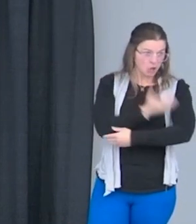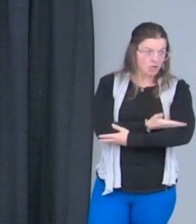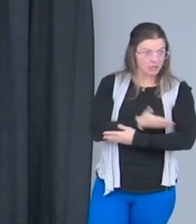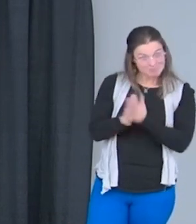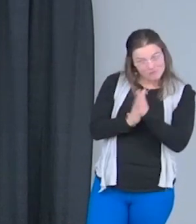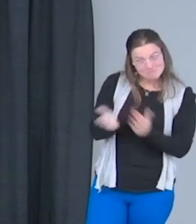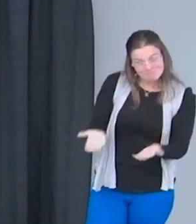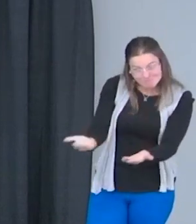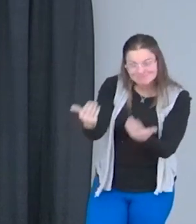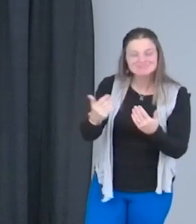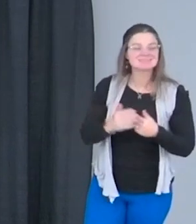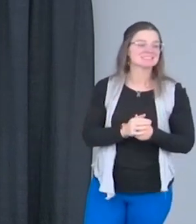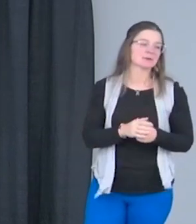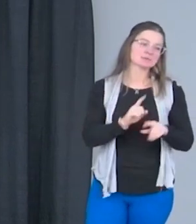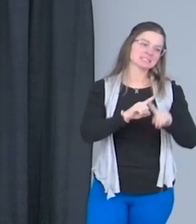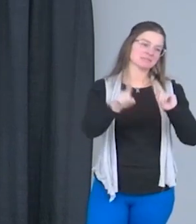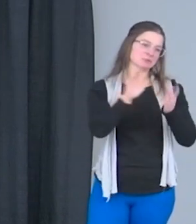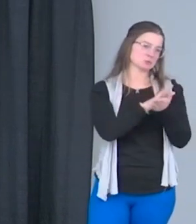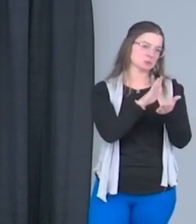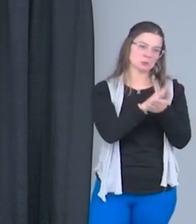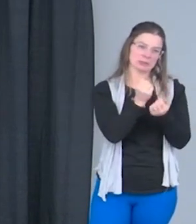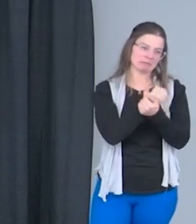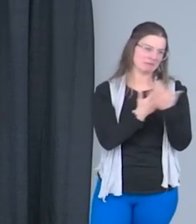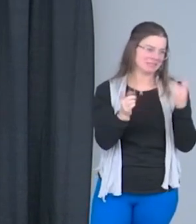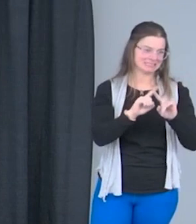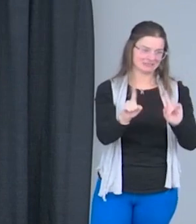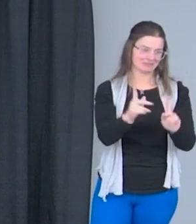We're in a whole different school, and so we're just learning.